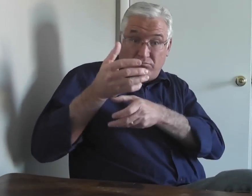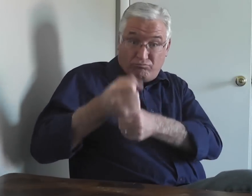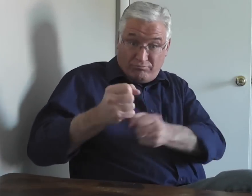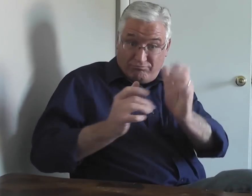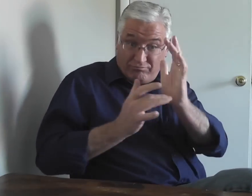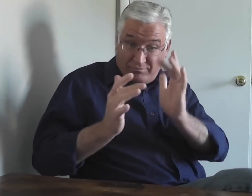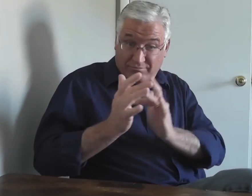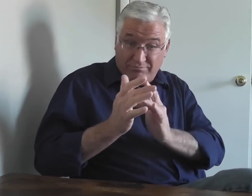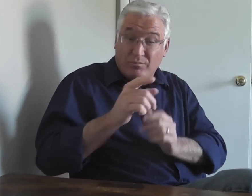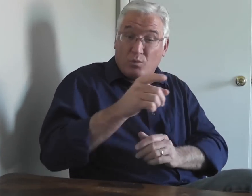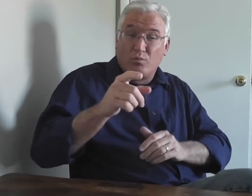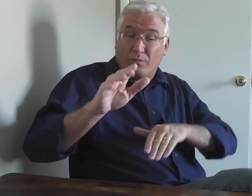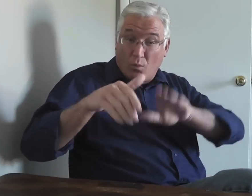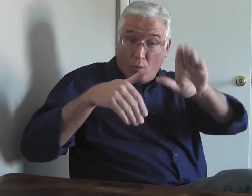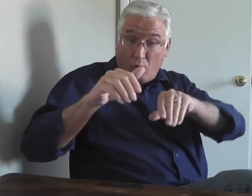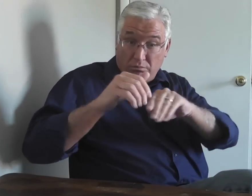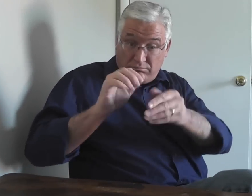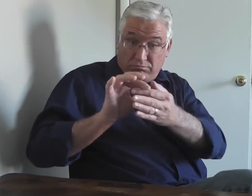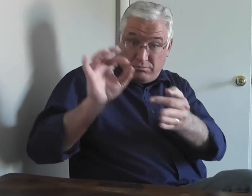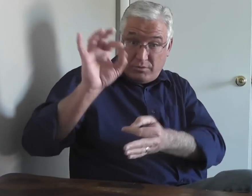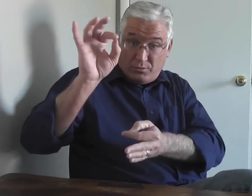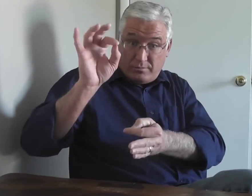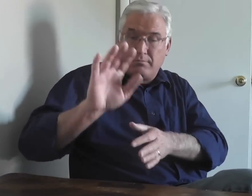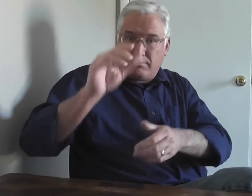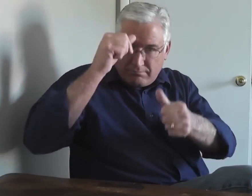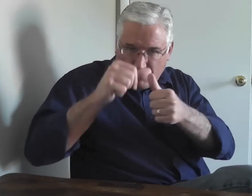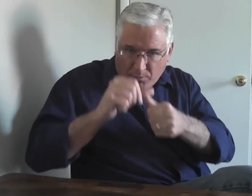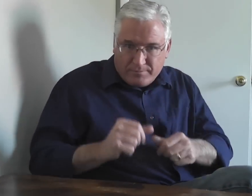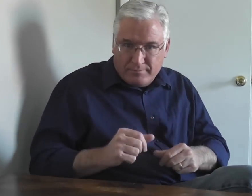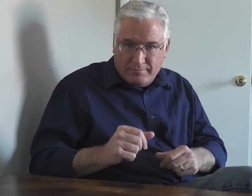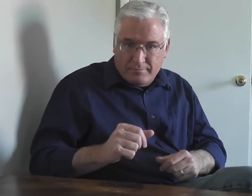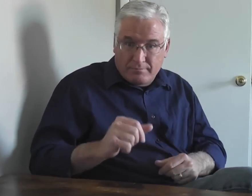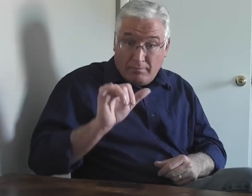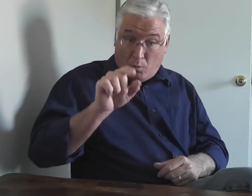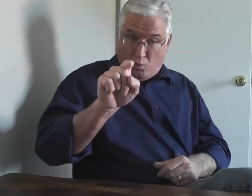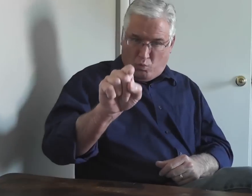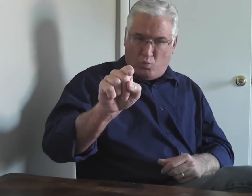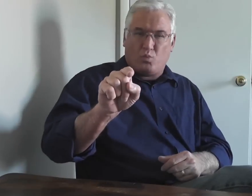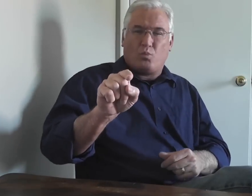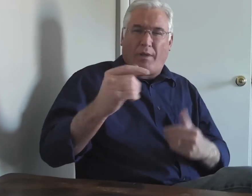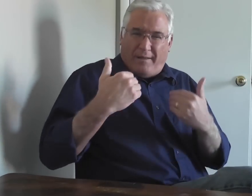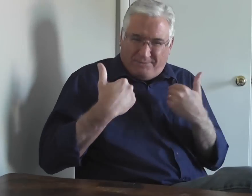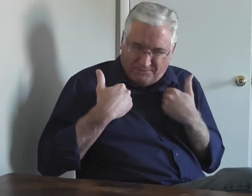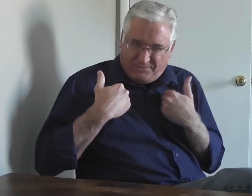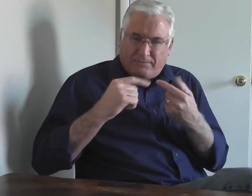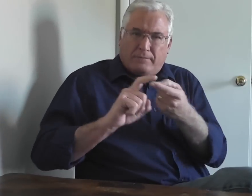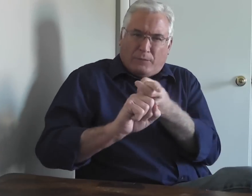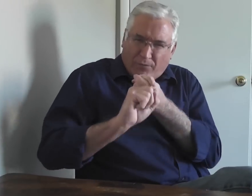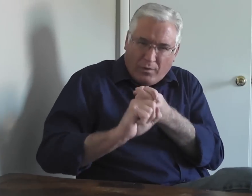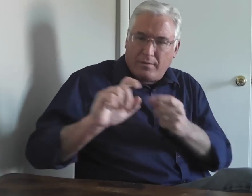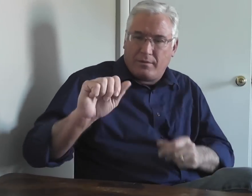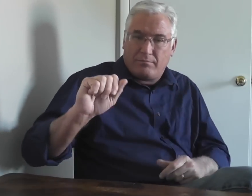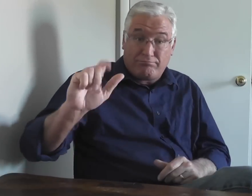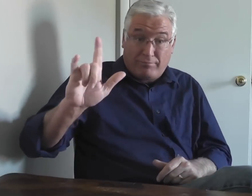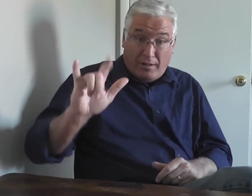You, who have trusted in Jesus Christ and are walking in the Spirit, remember that you have an ally,